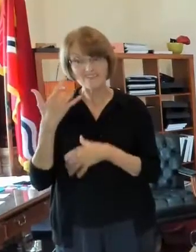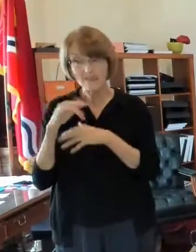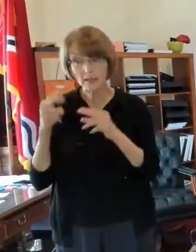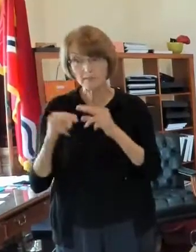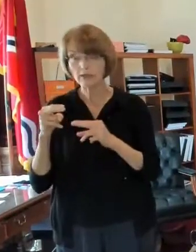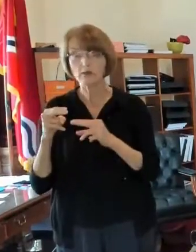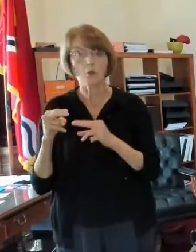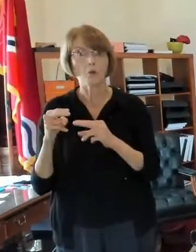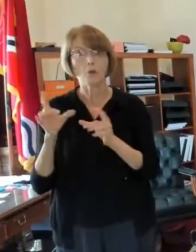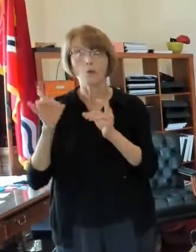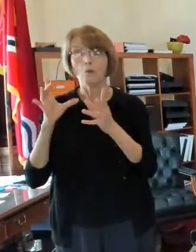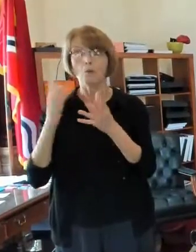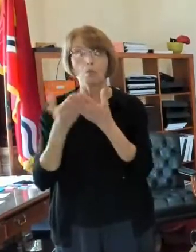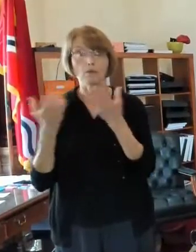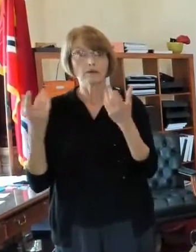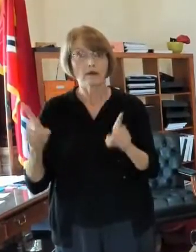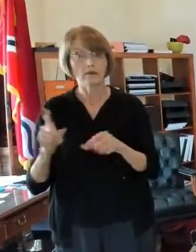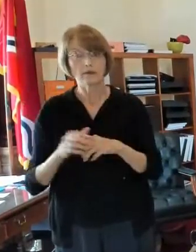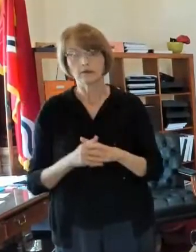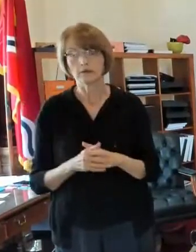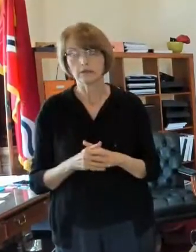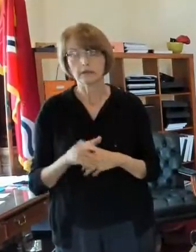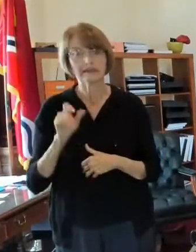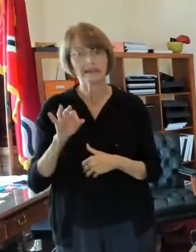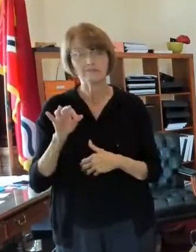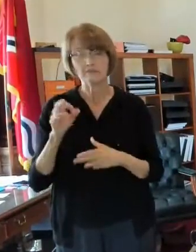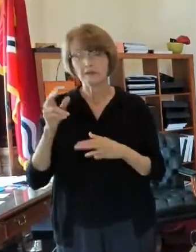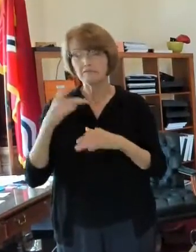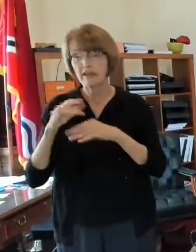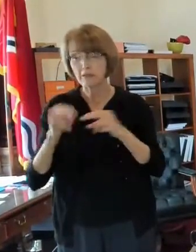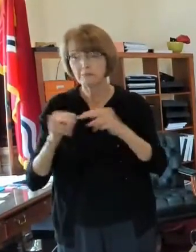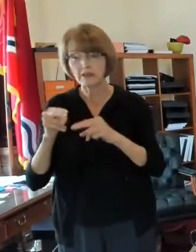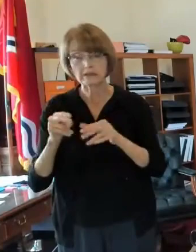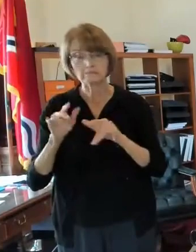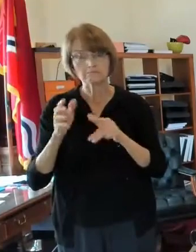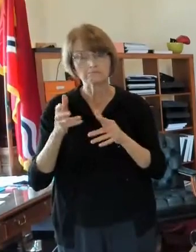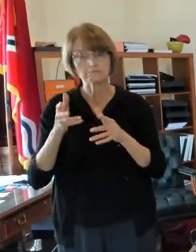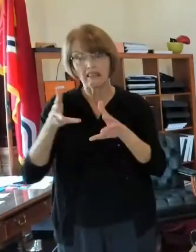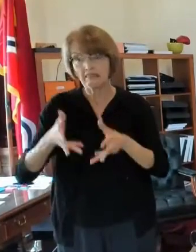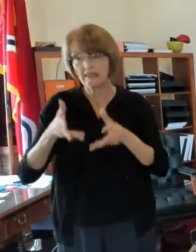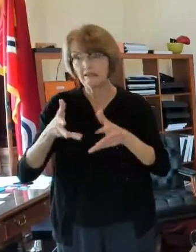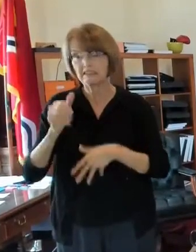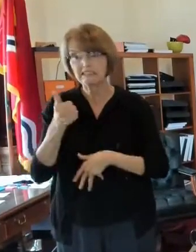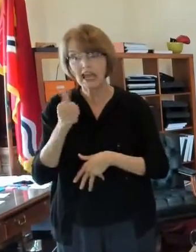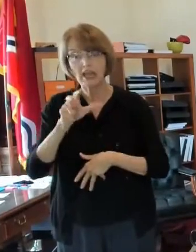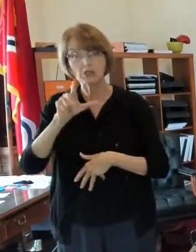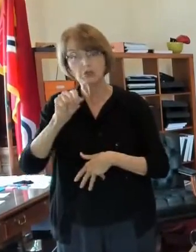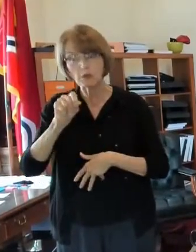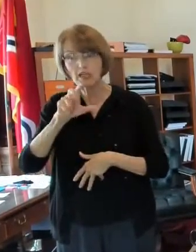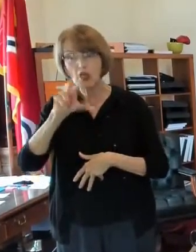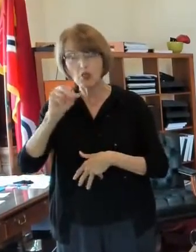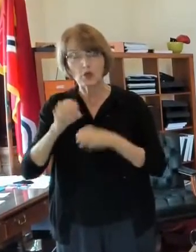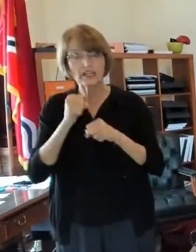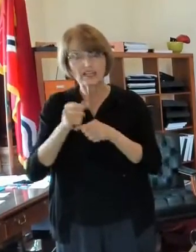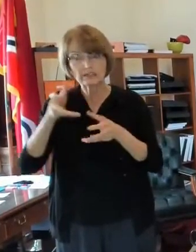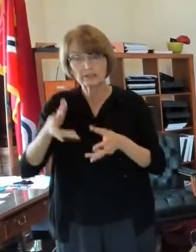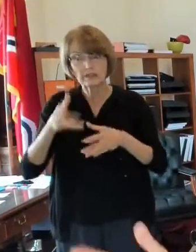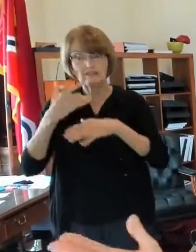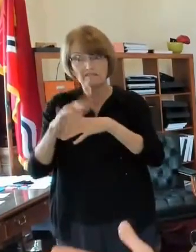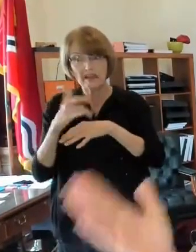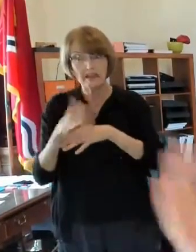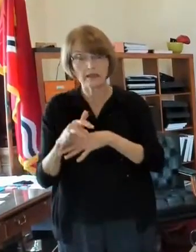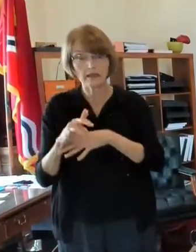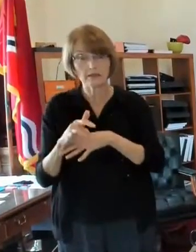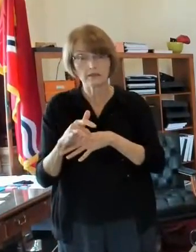that's been sitting there for 10 20 sometimes 30 years vacant usually